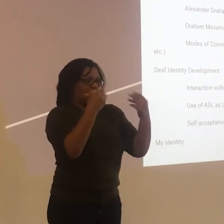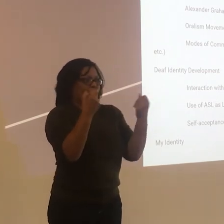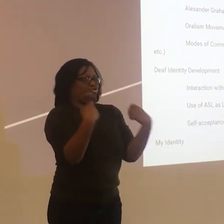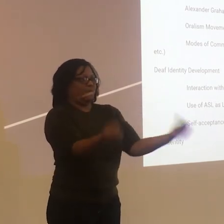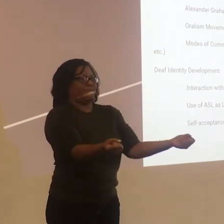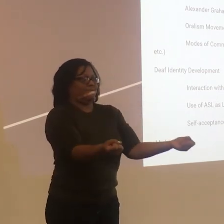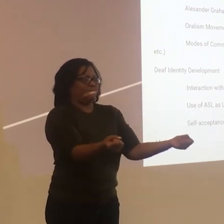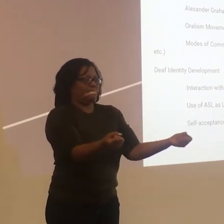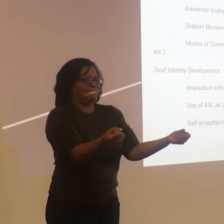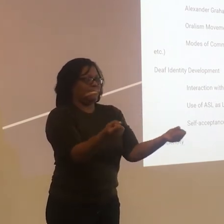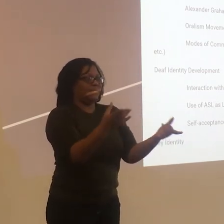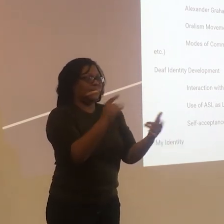I often sign while driving.